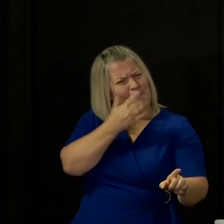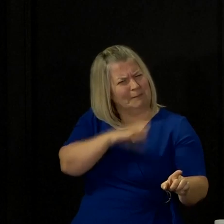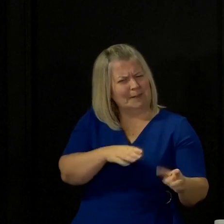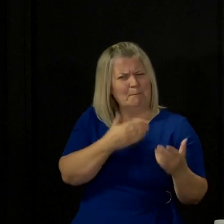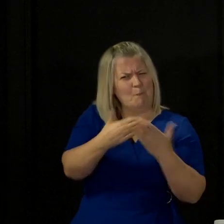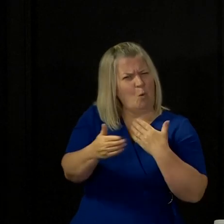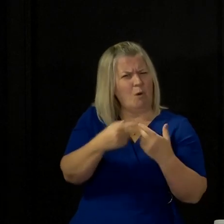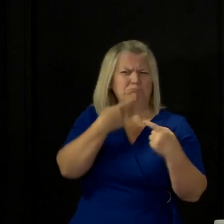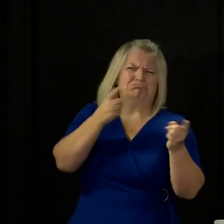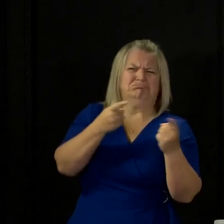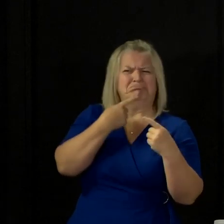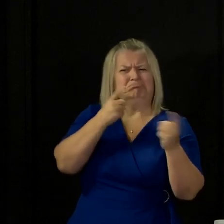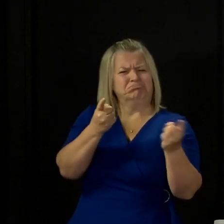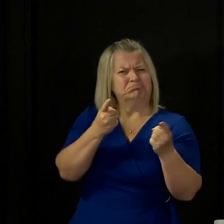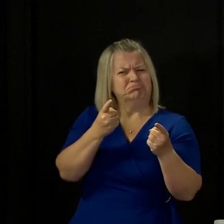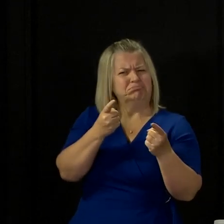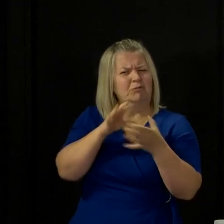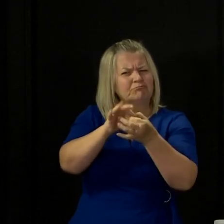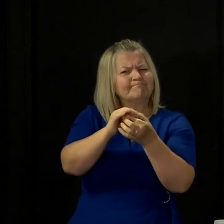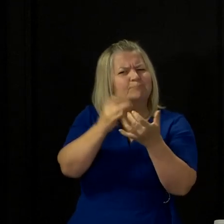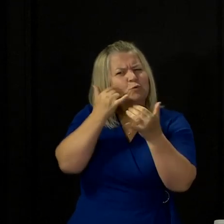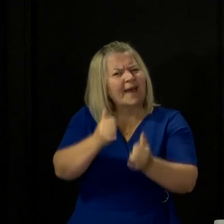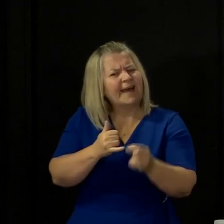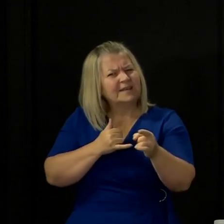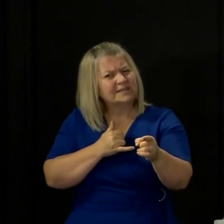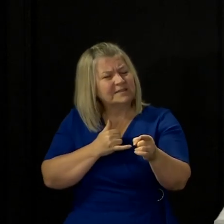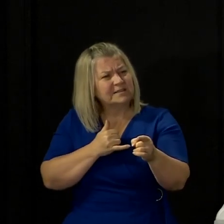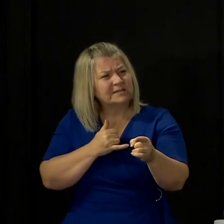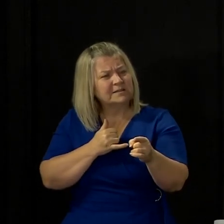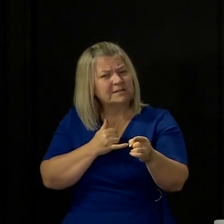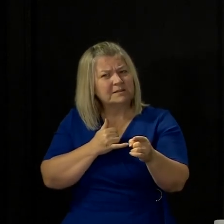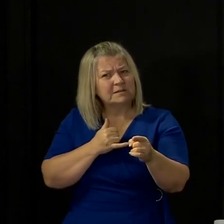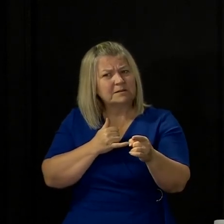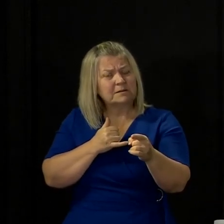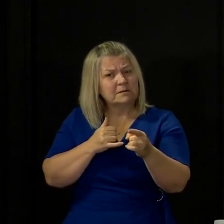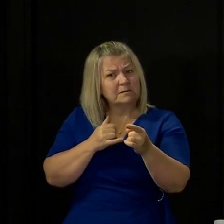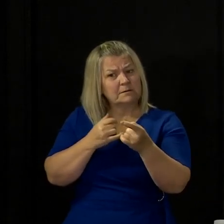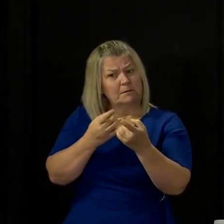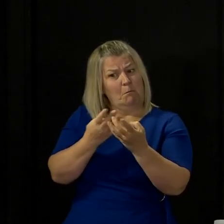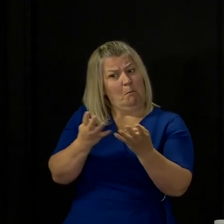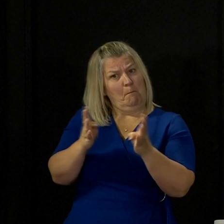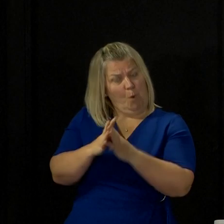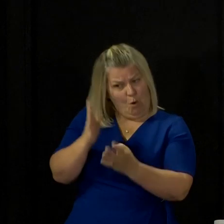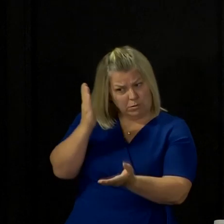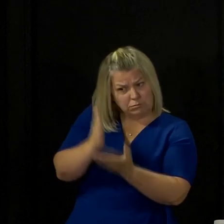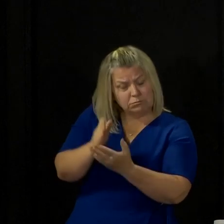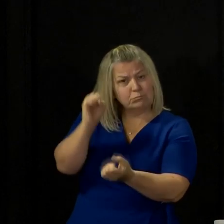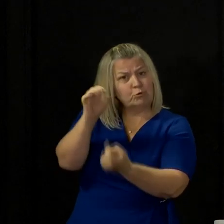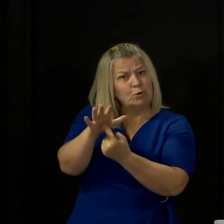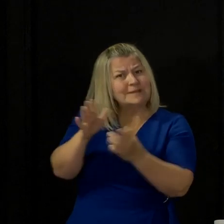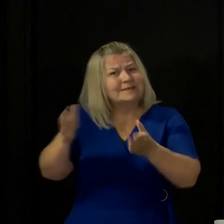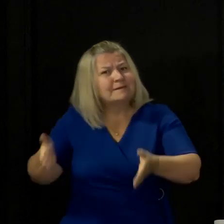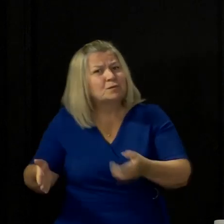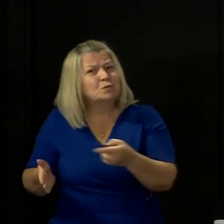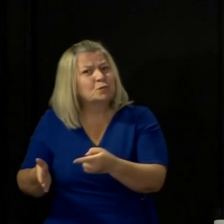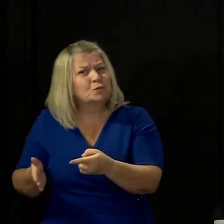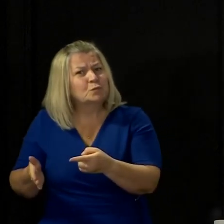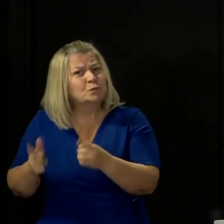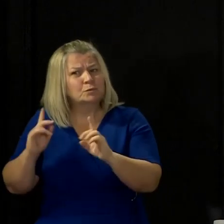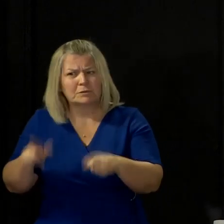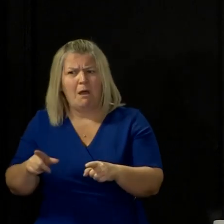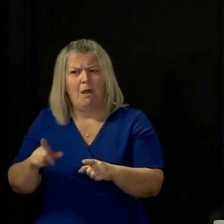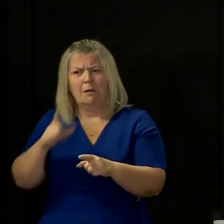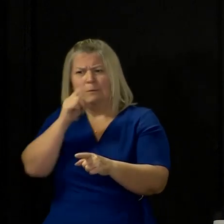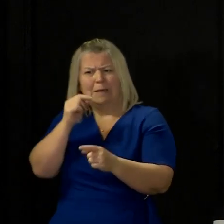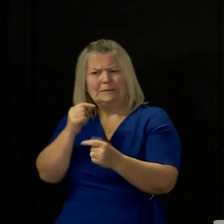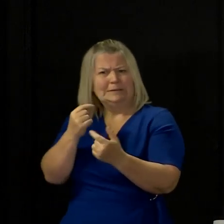And I'm just wondering if it's still the case that health boards are having to prioritise because they don't have the resources to fully implement the Scottish Government's policy